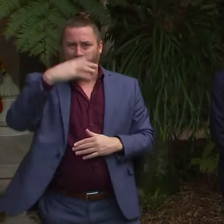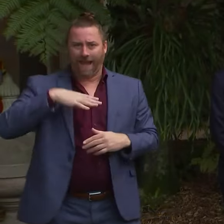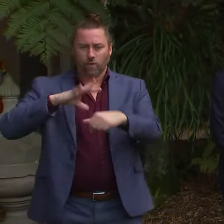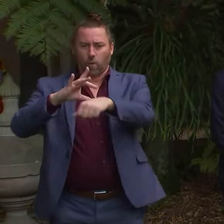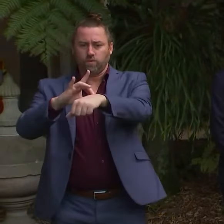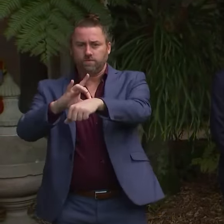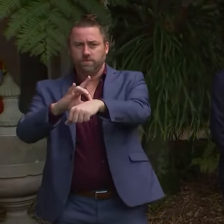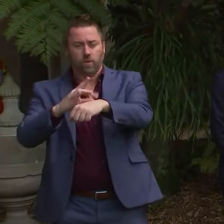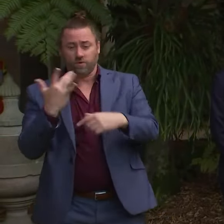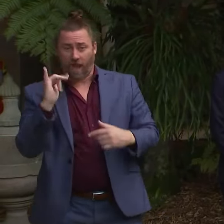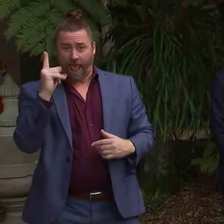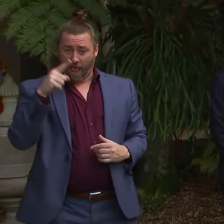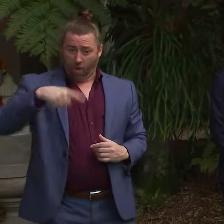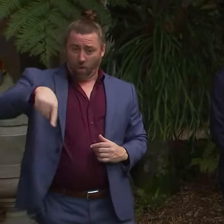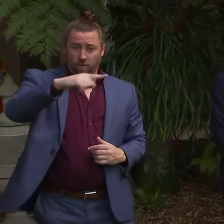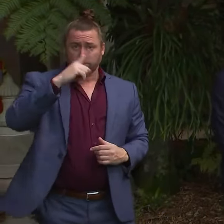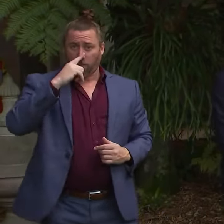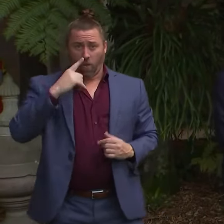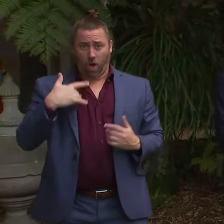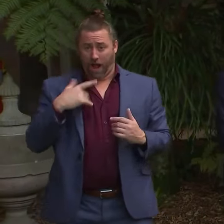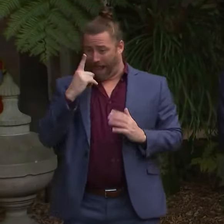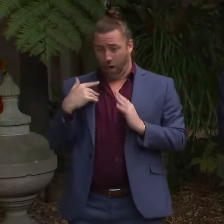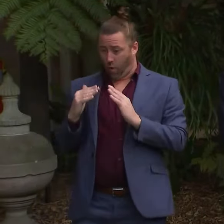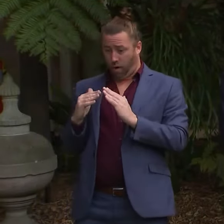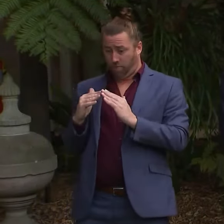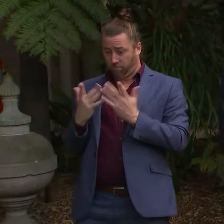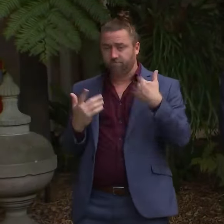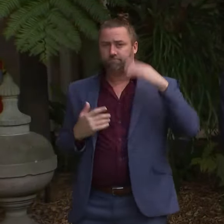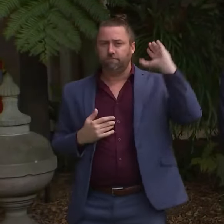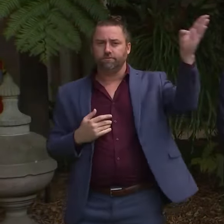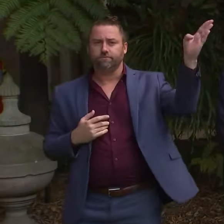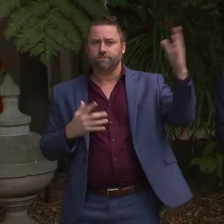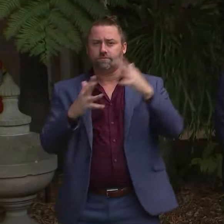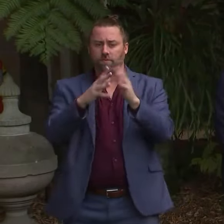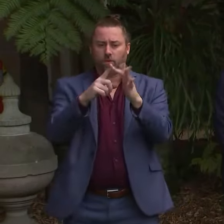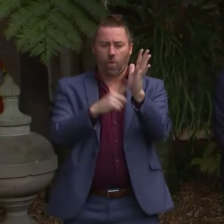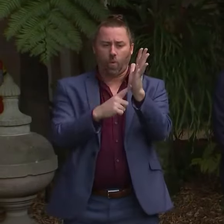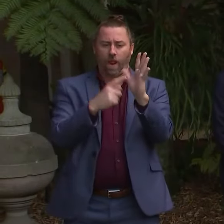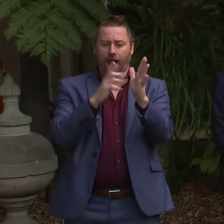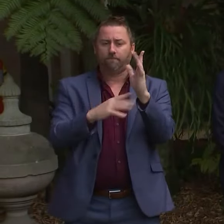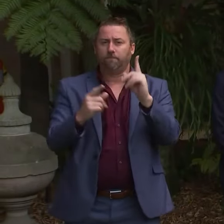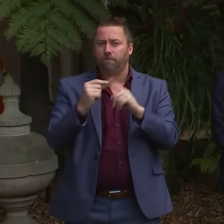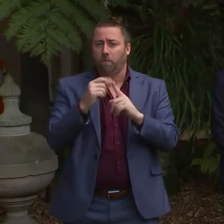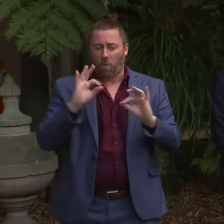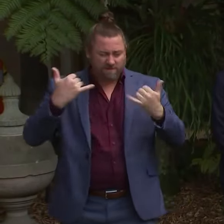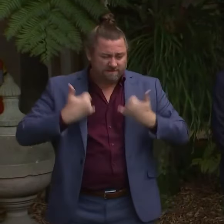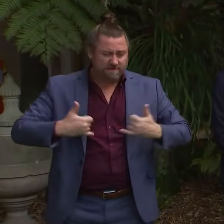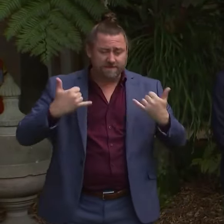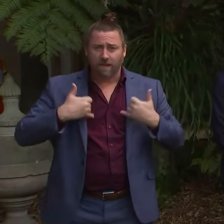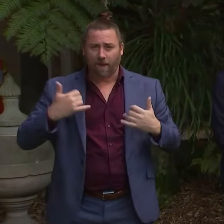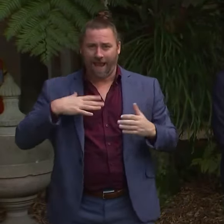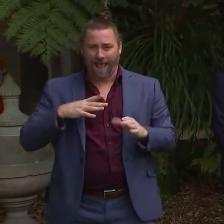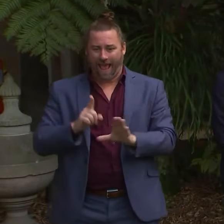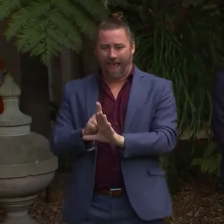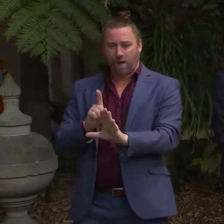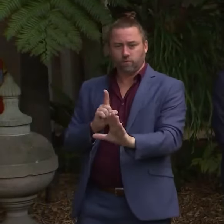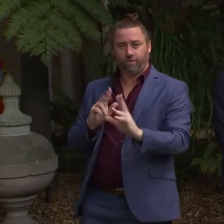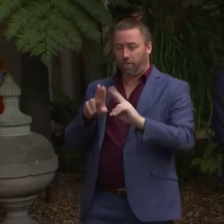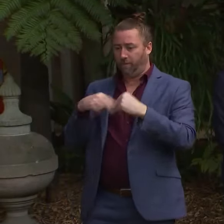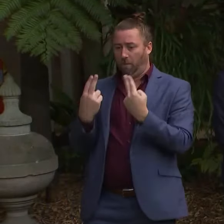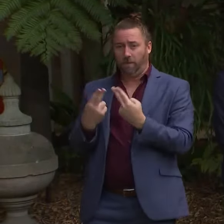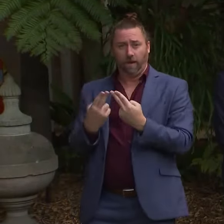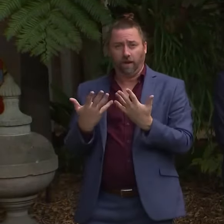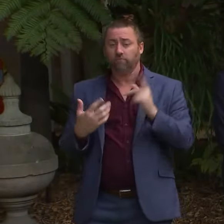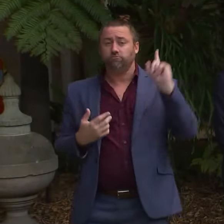our health system, pressures people who are positive, but otherwise do not need a hospital bed, but they do need to isolate somewhere and they don't have